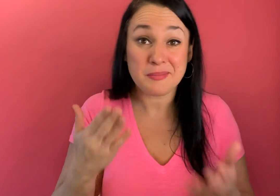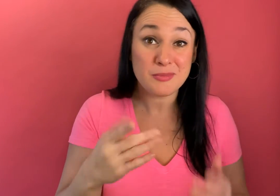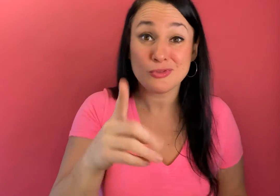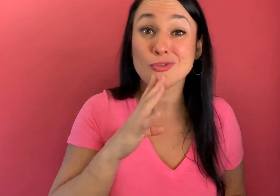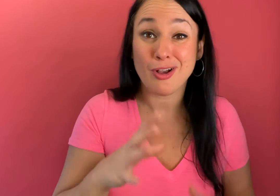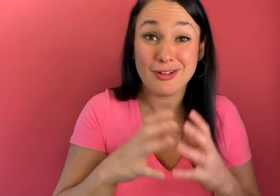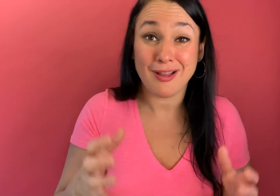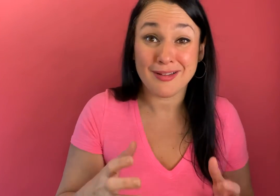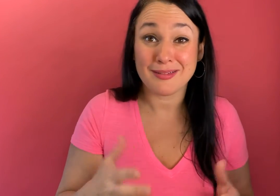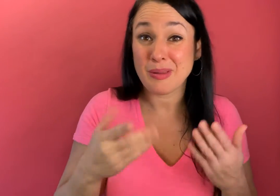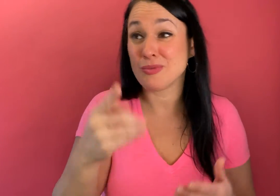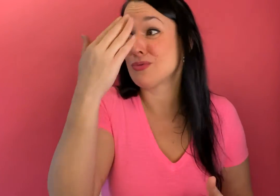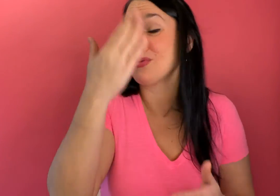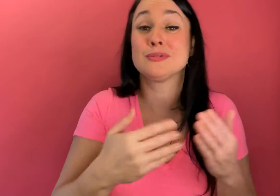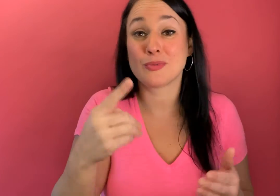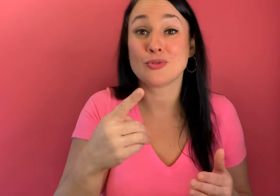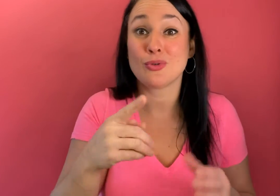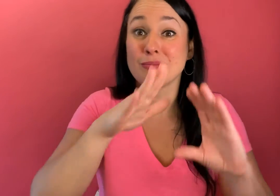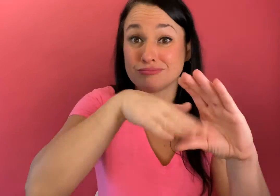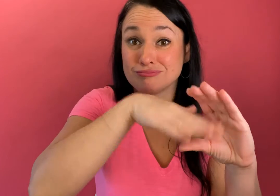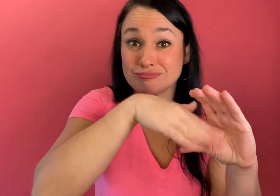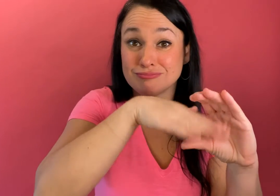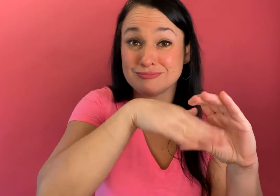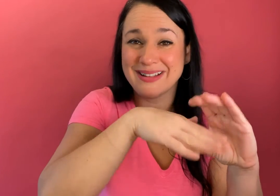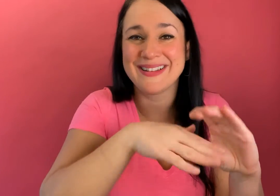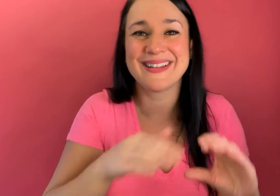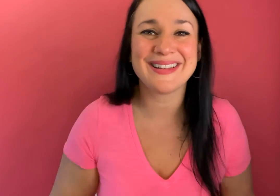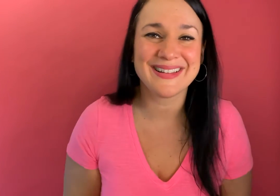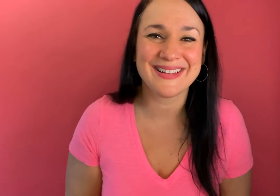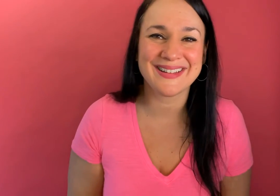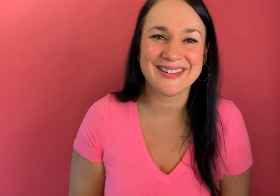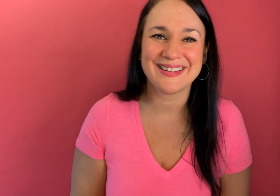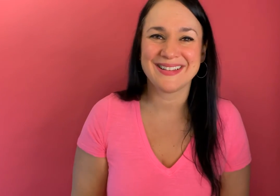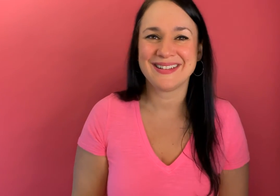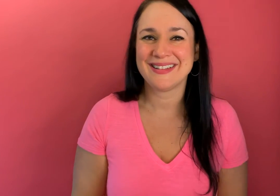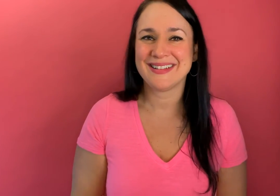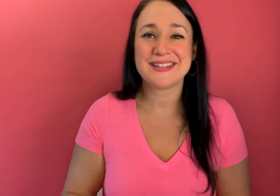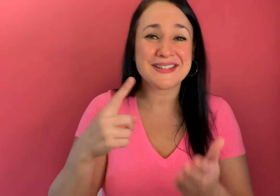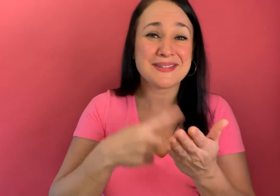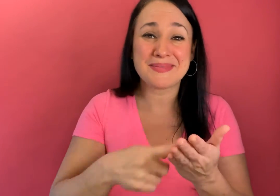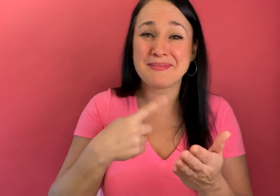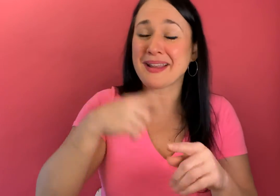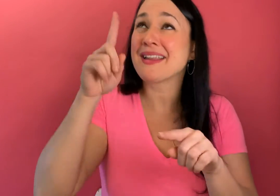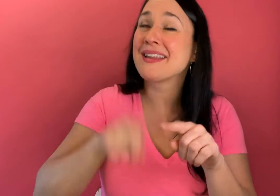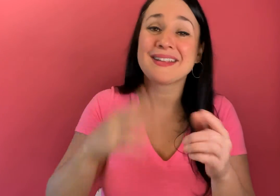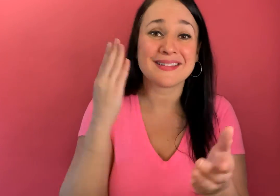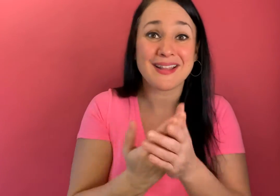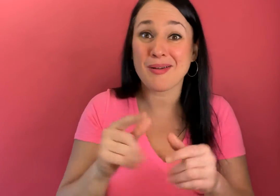you talk a lot maybe you know somebody who's a motor mouth sometimes i just can't stop like